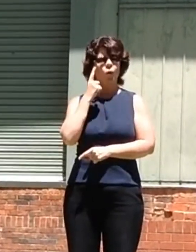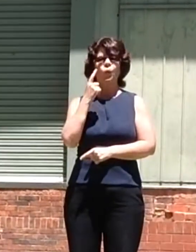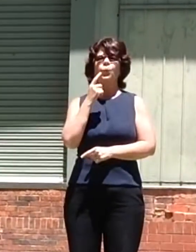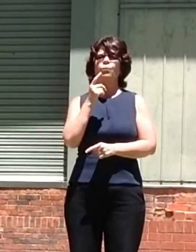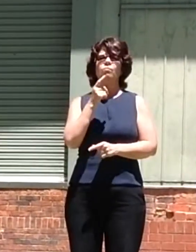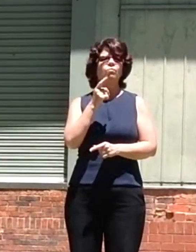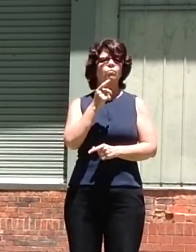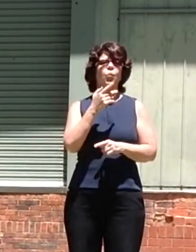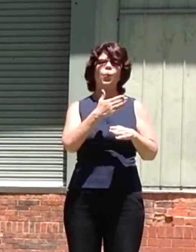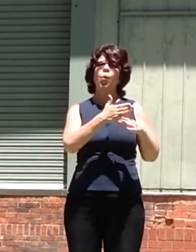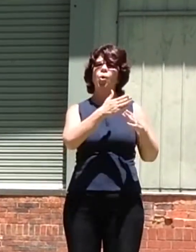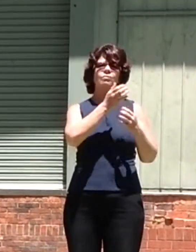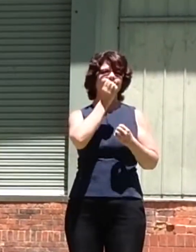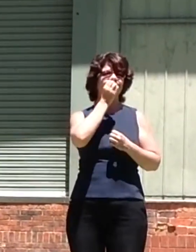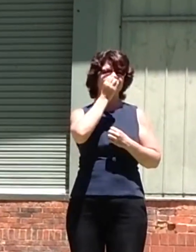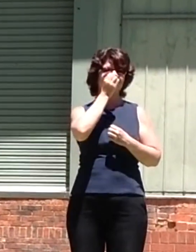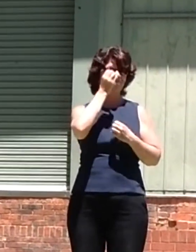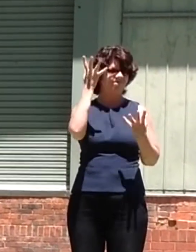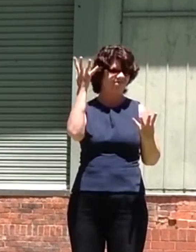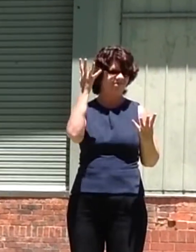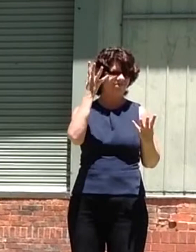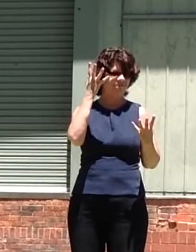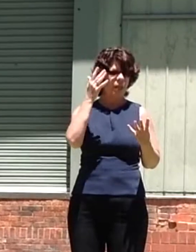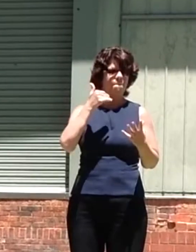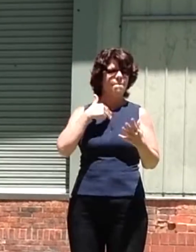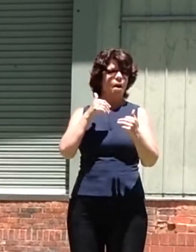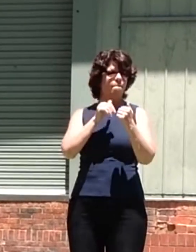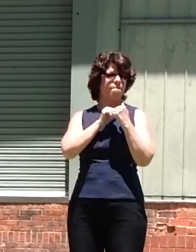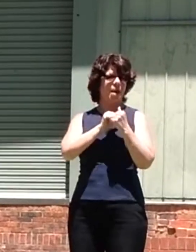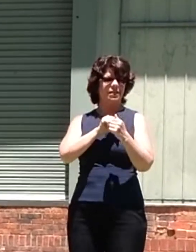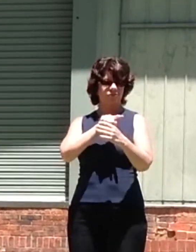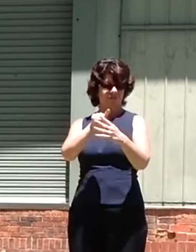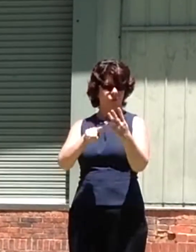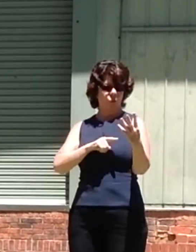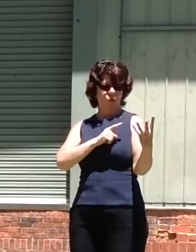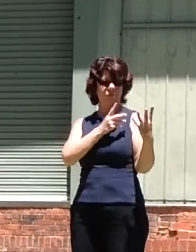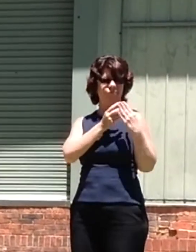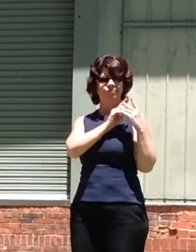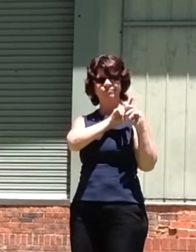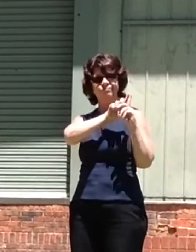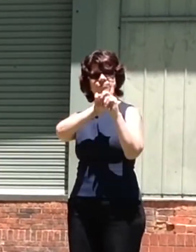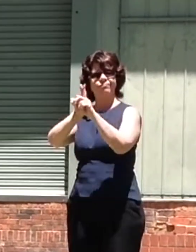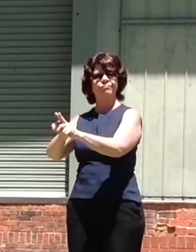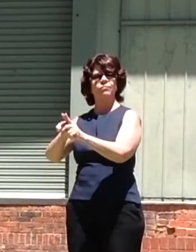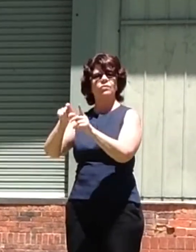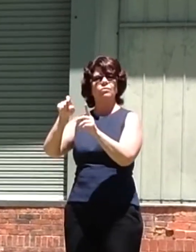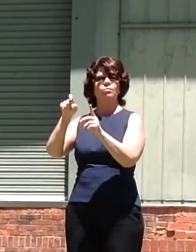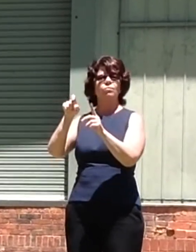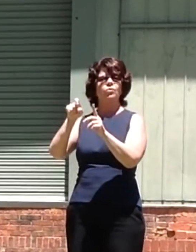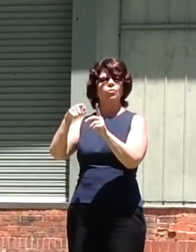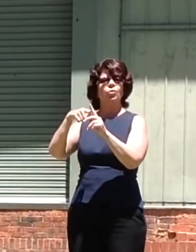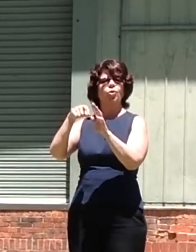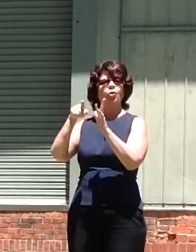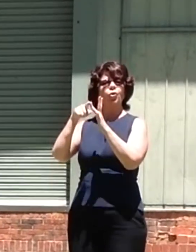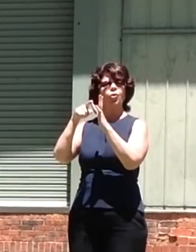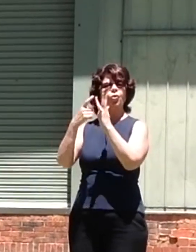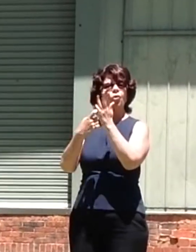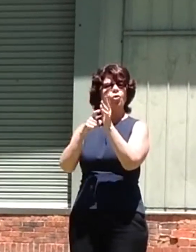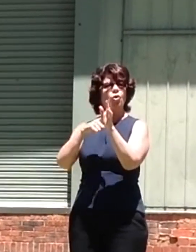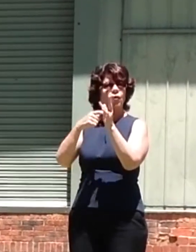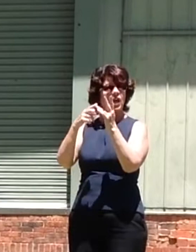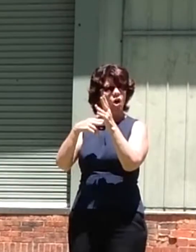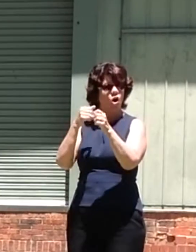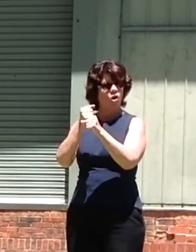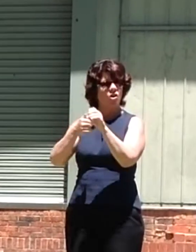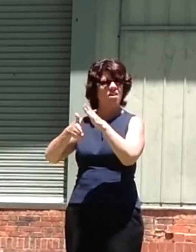off work and went away with four other mates. We were going up Correong, up into the hills to go camping, full